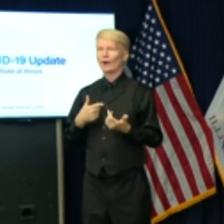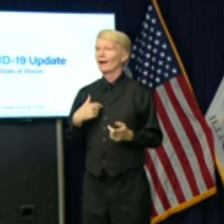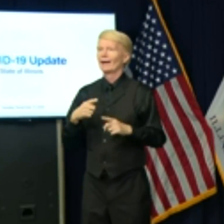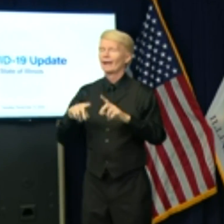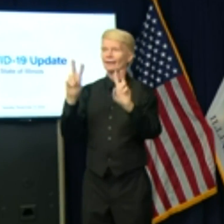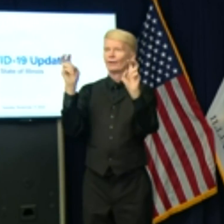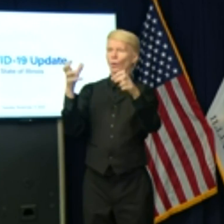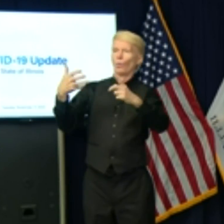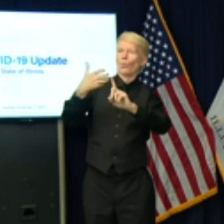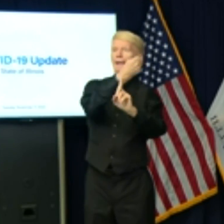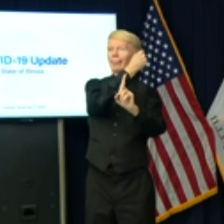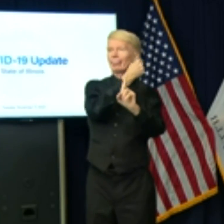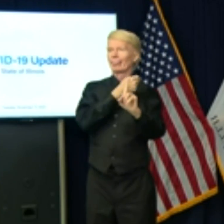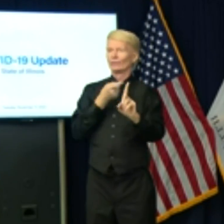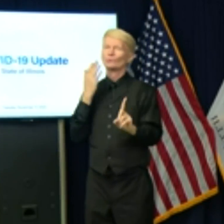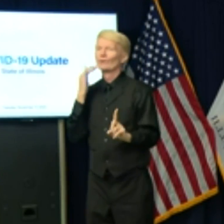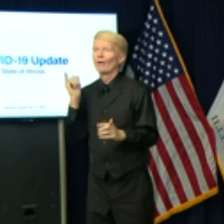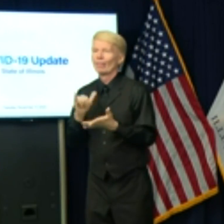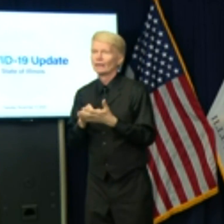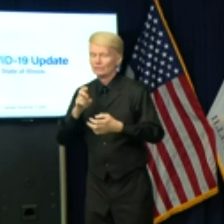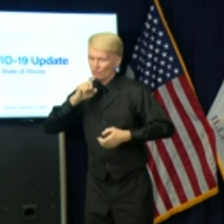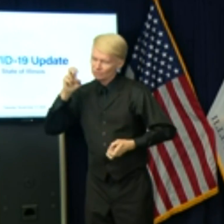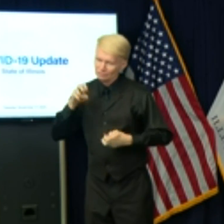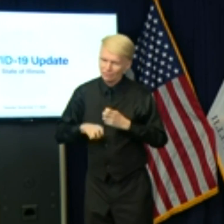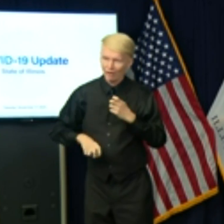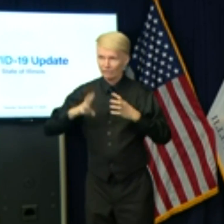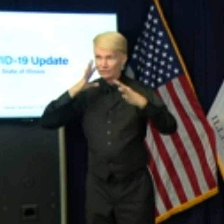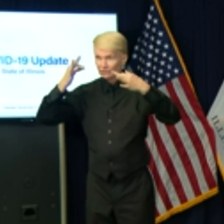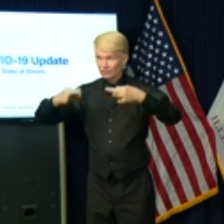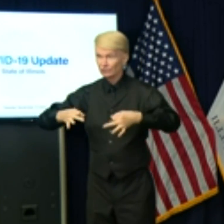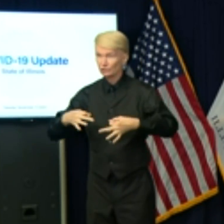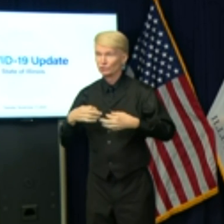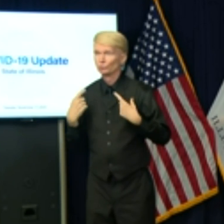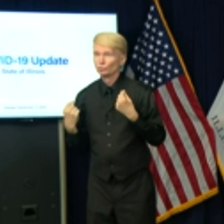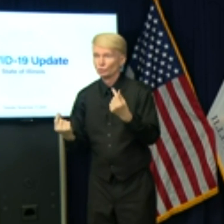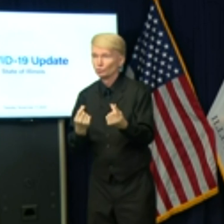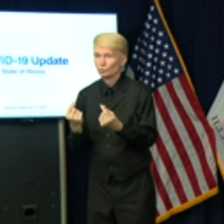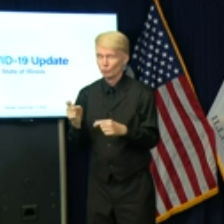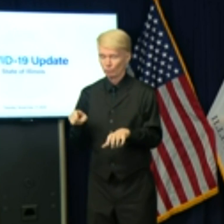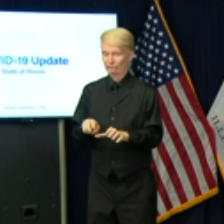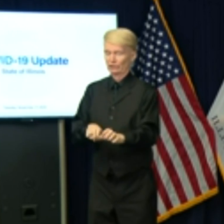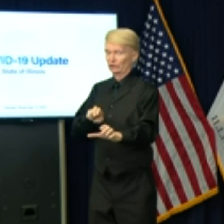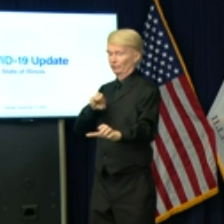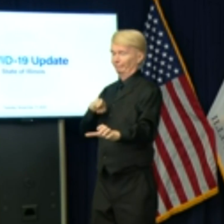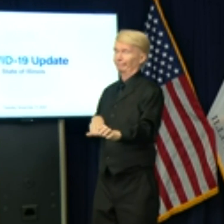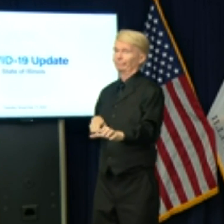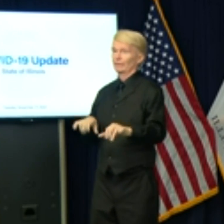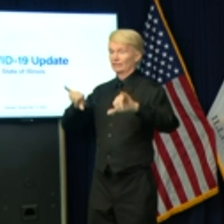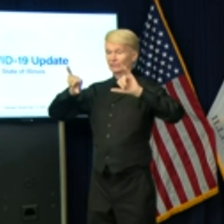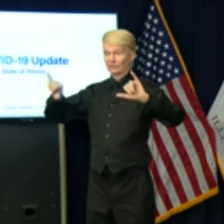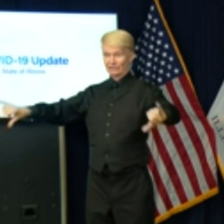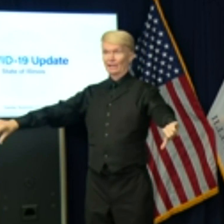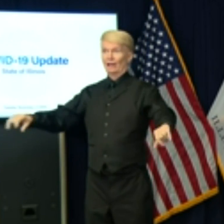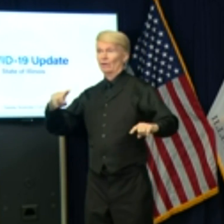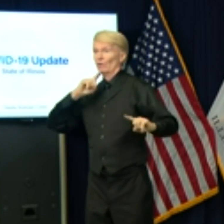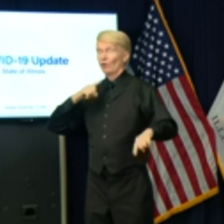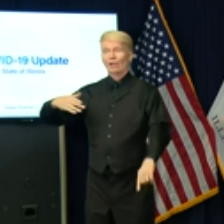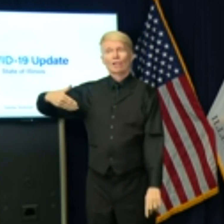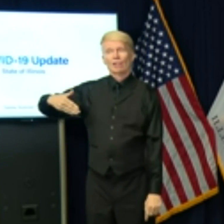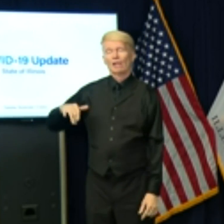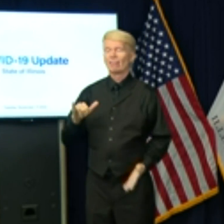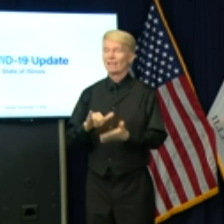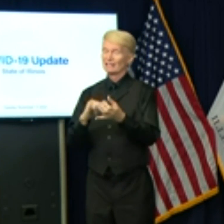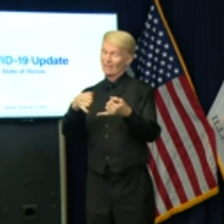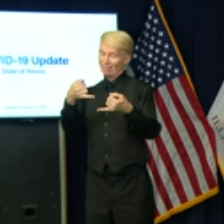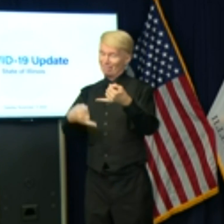win in this. These are all impossible decisions. We have stepped back from a full stay-at-home order. That's the final trigger,